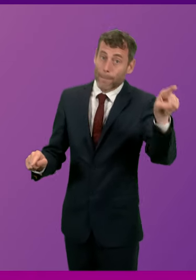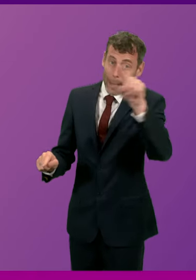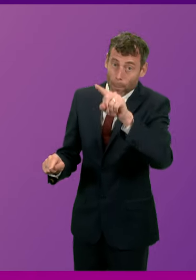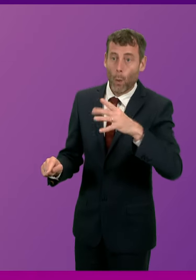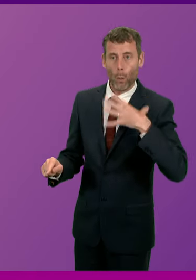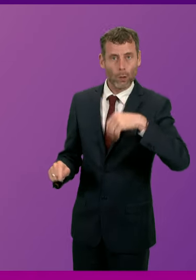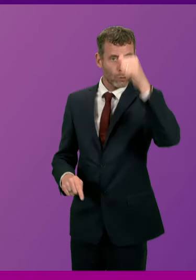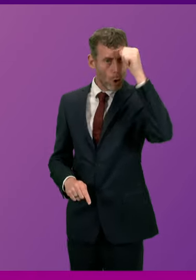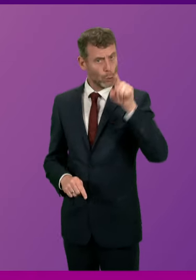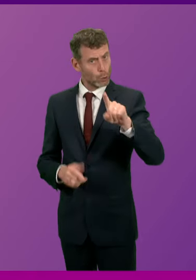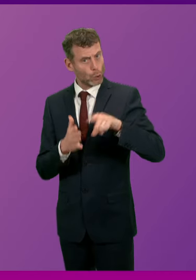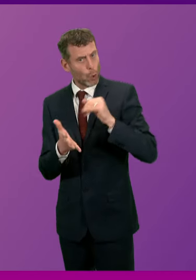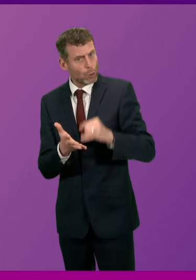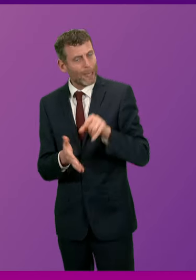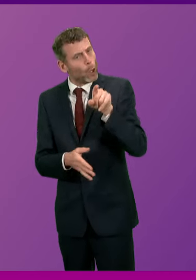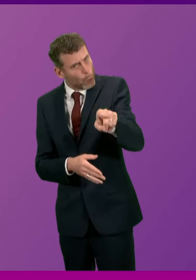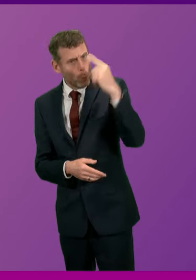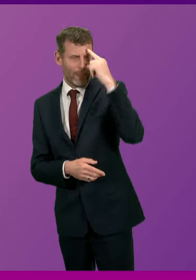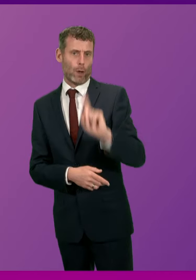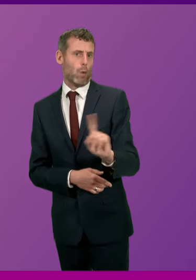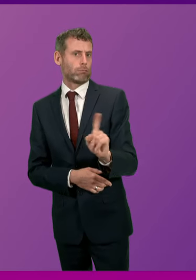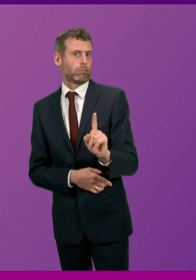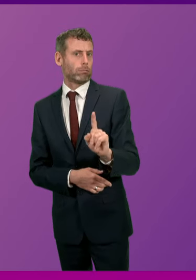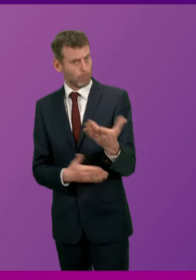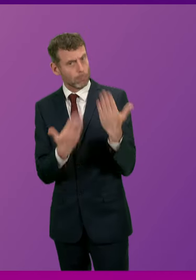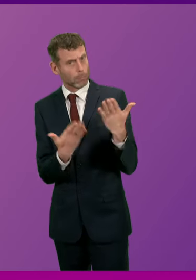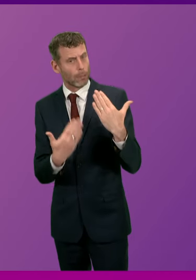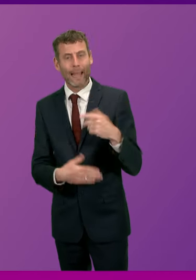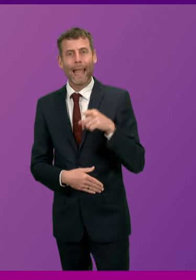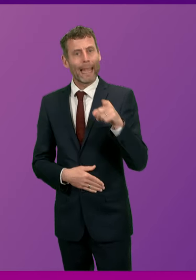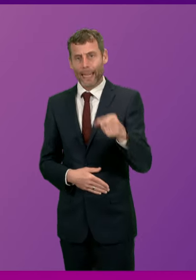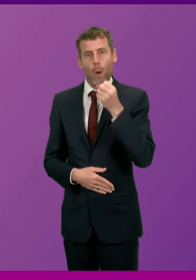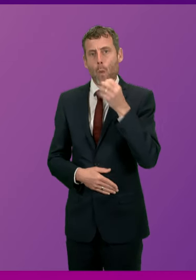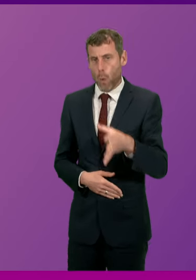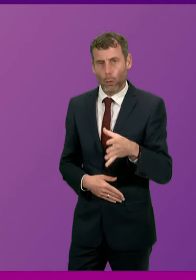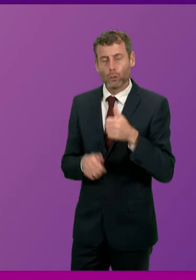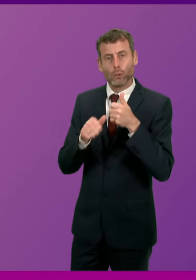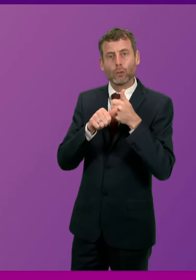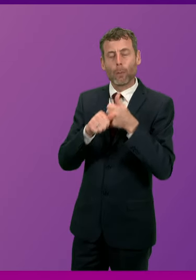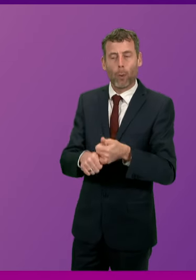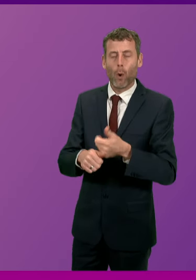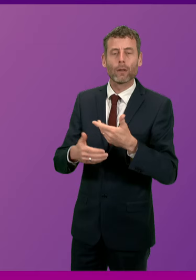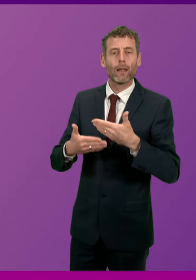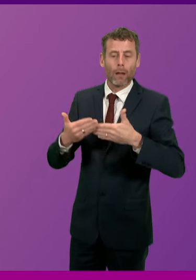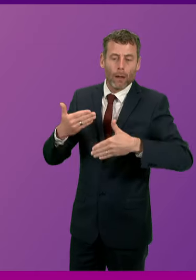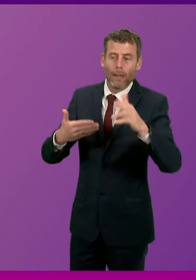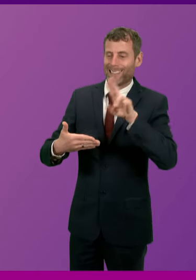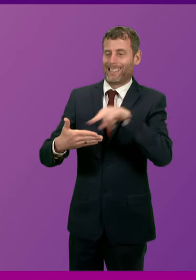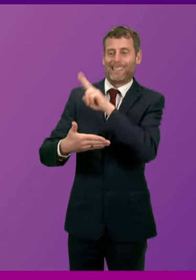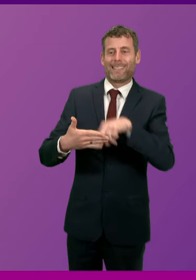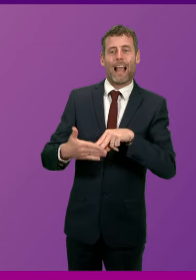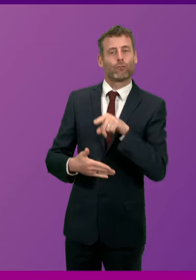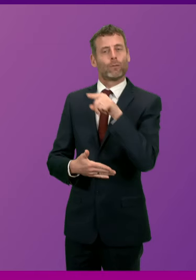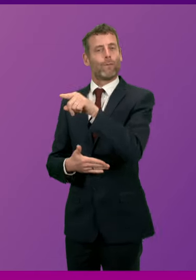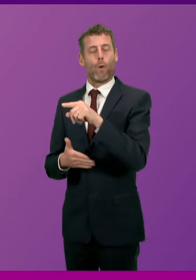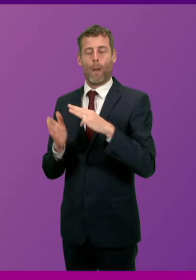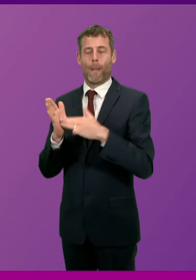judgment, because we haven't heard that yet. He refused to support any sanction at all for his friend